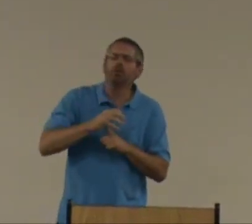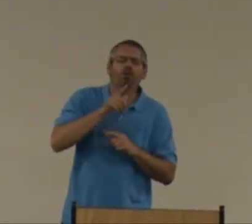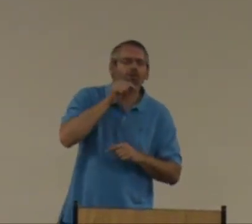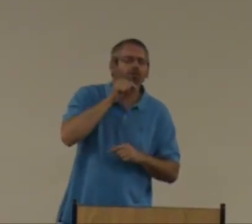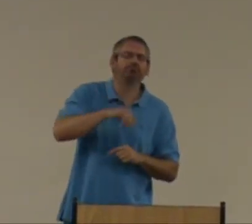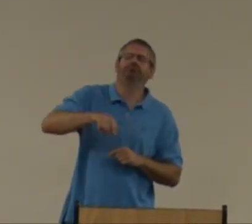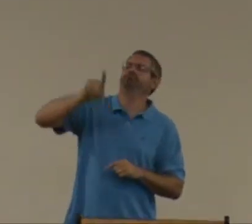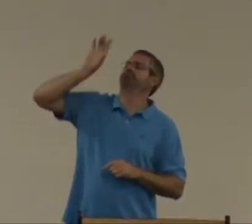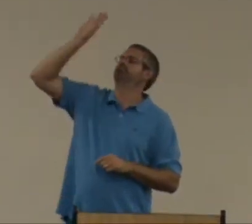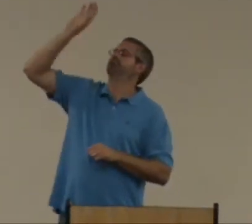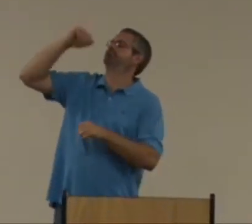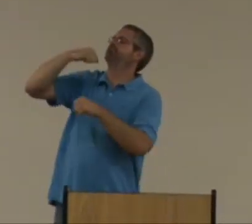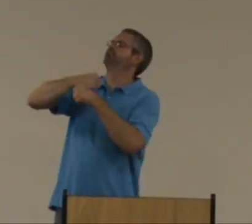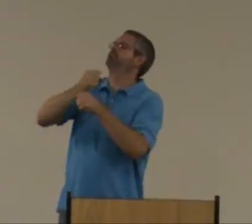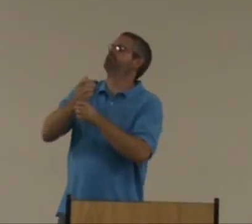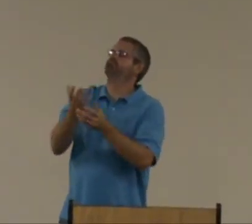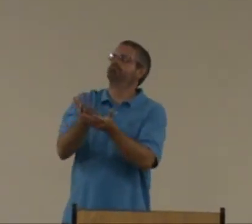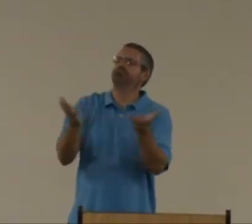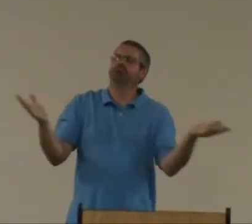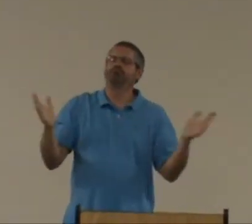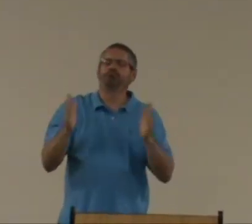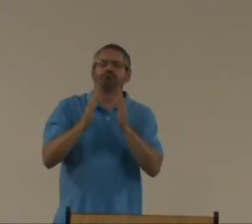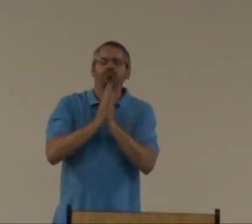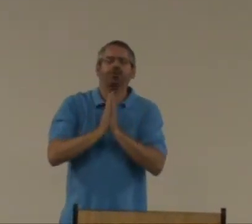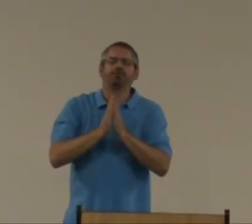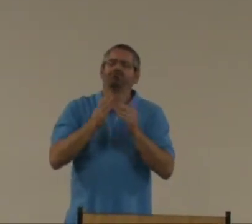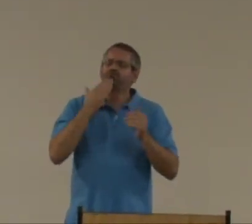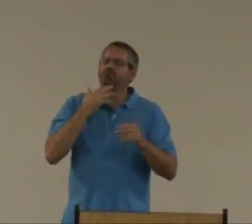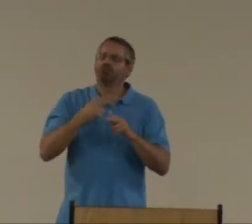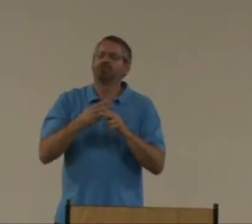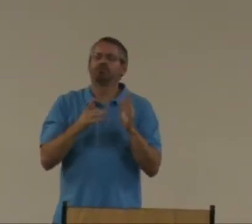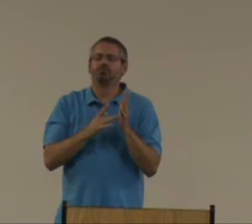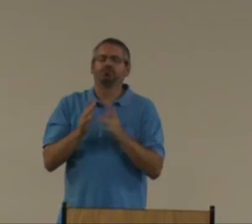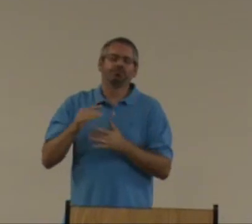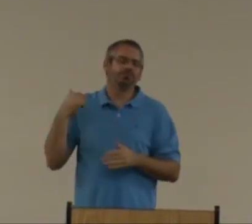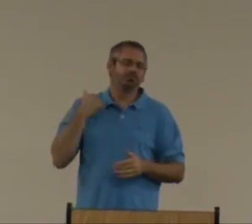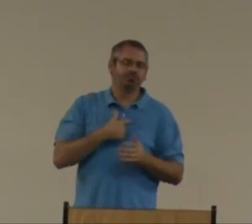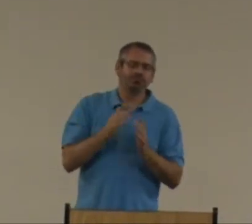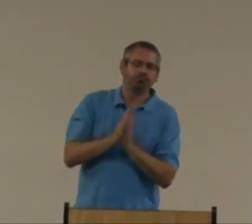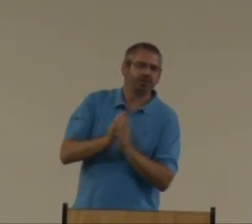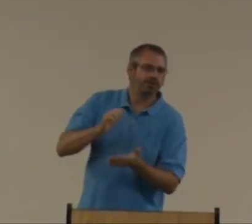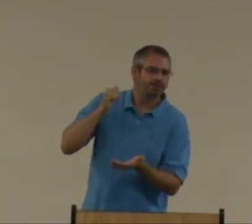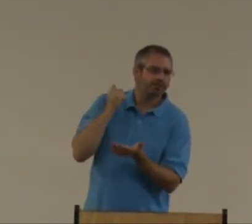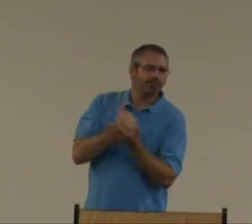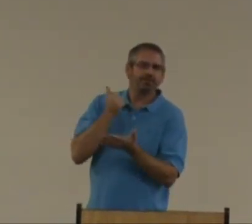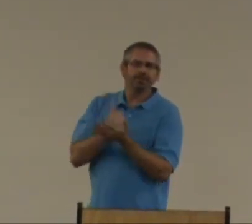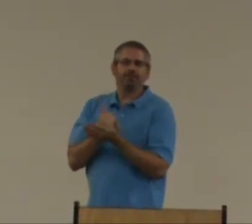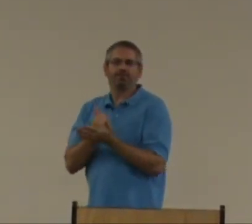And we're all the beauty around us. in this place. We pray for the precious time of the United States.